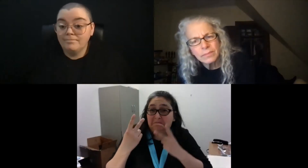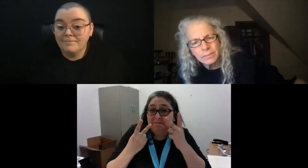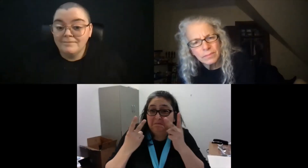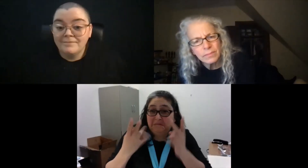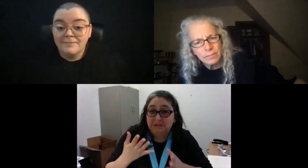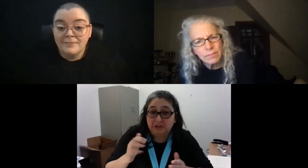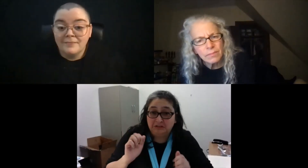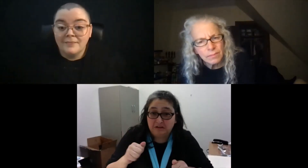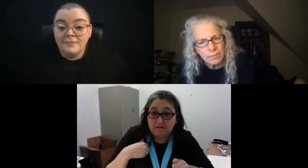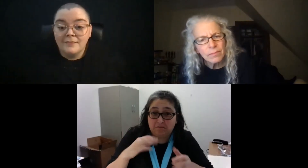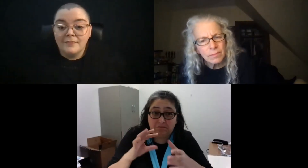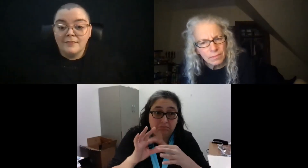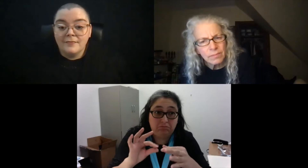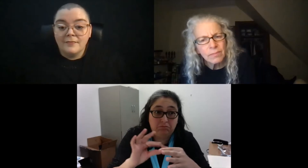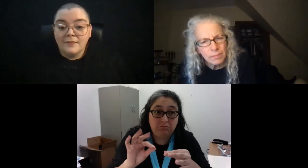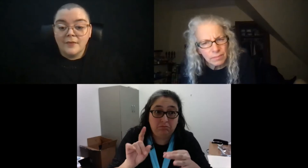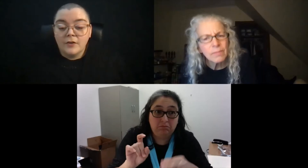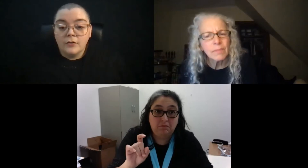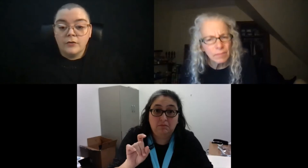Jeannie?